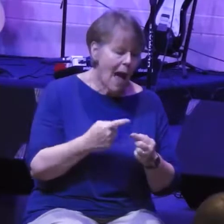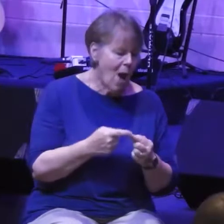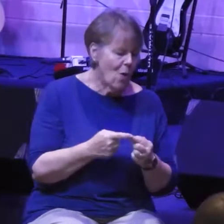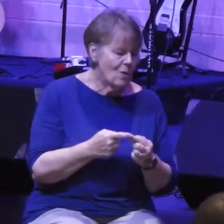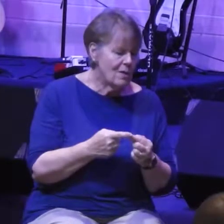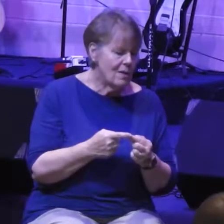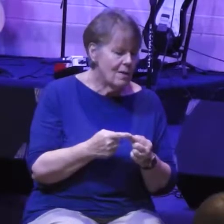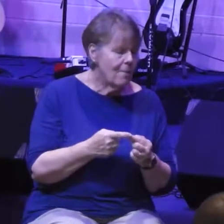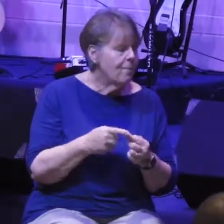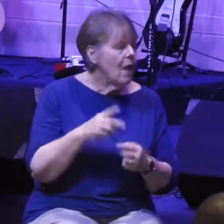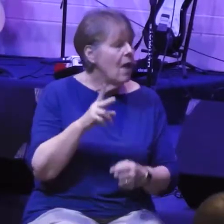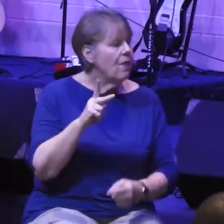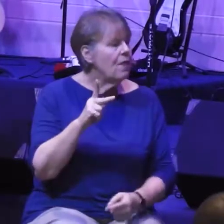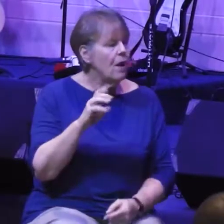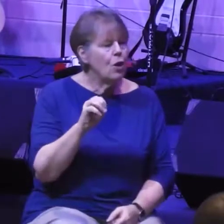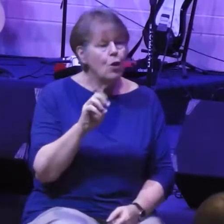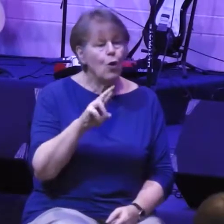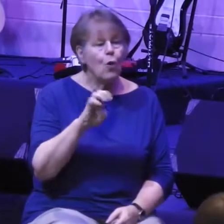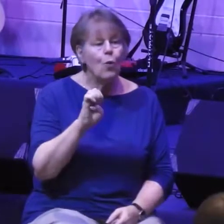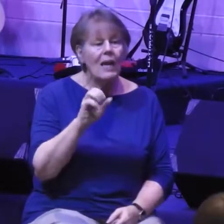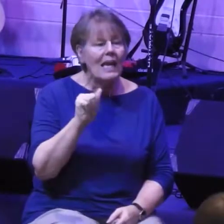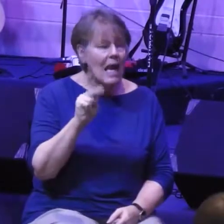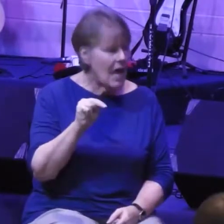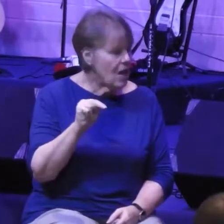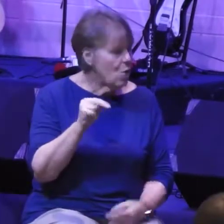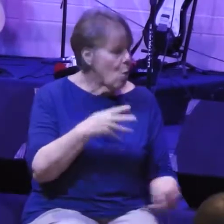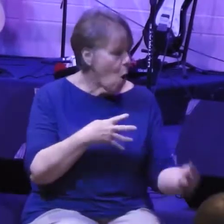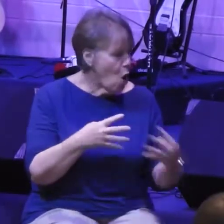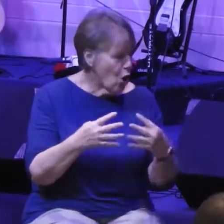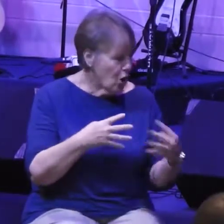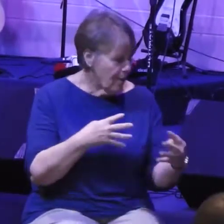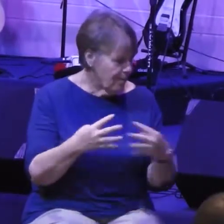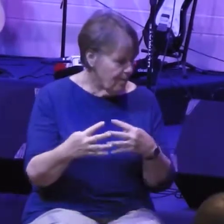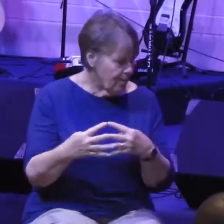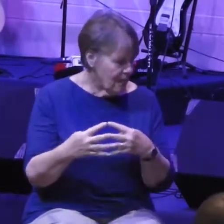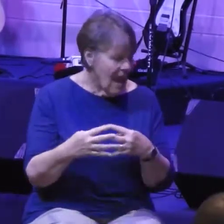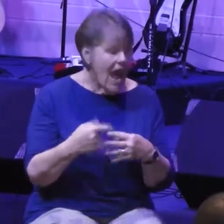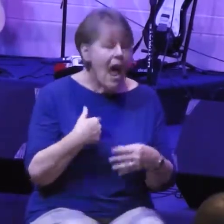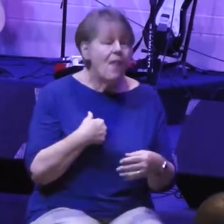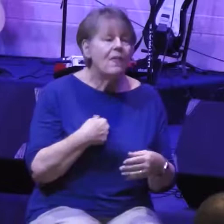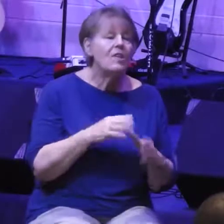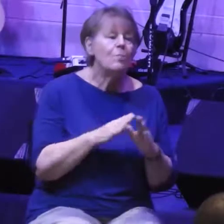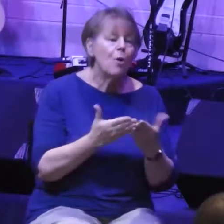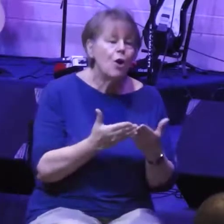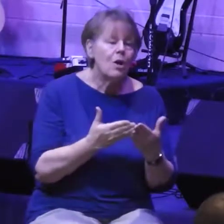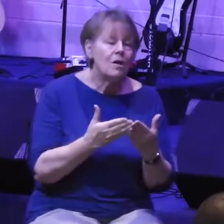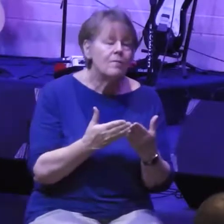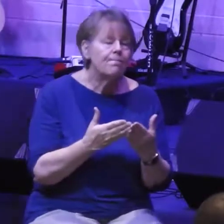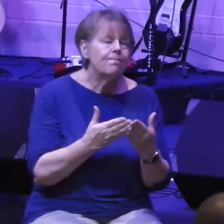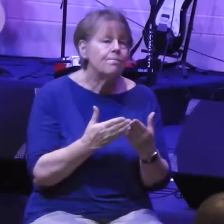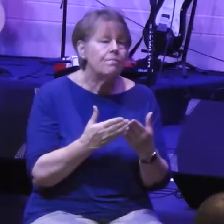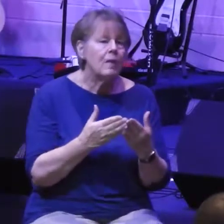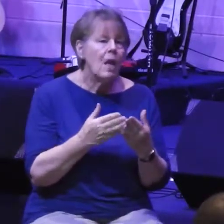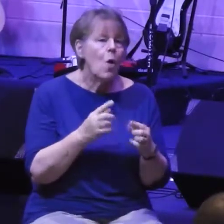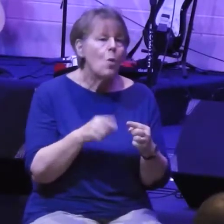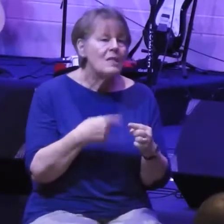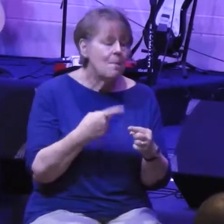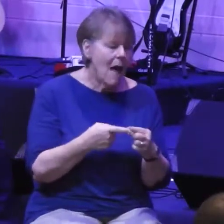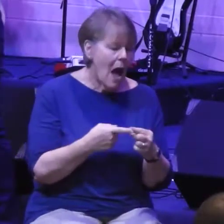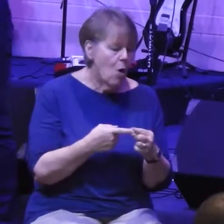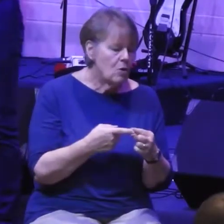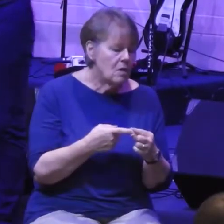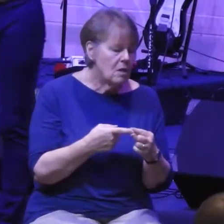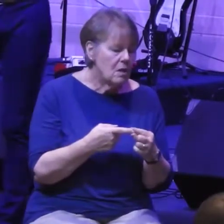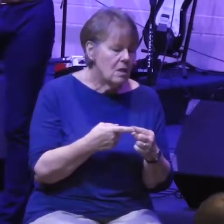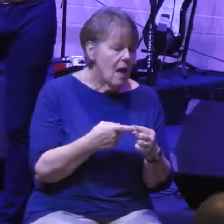the Korean War. And he was talking about, specifically, this author was a